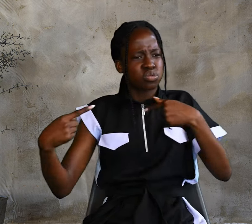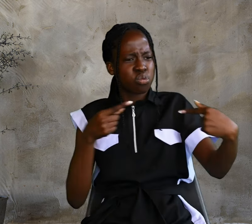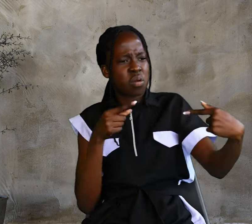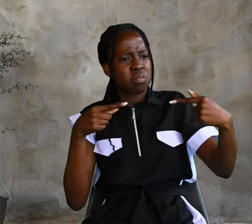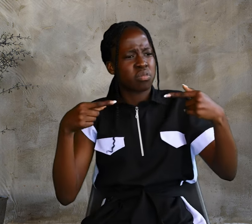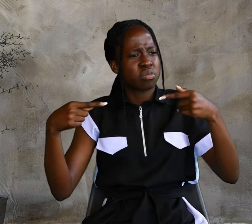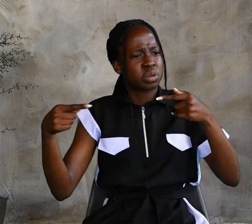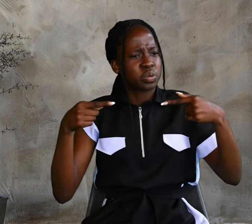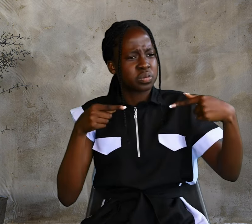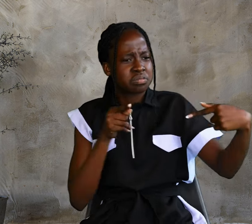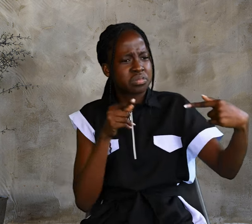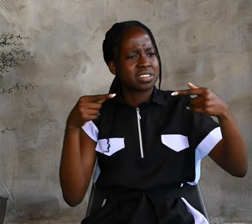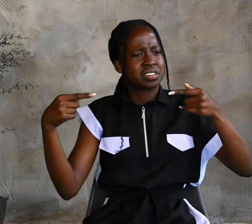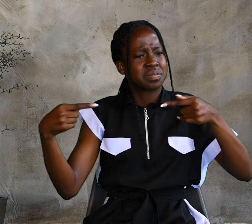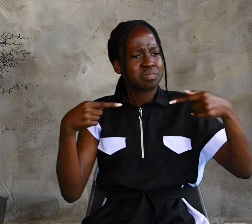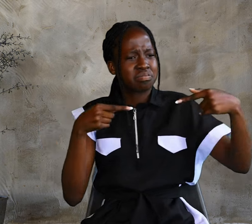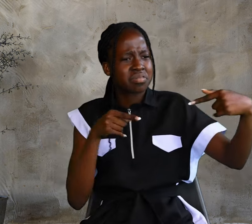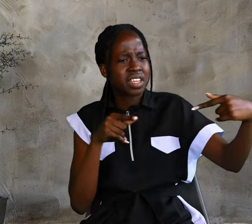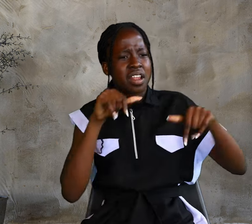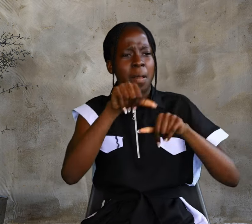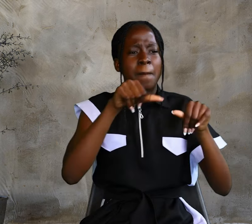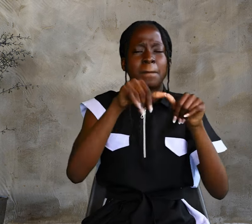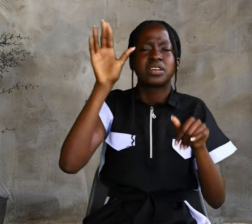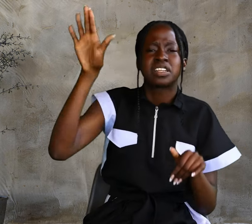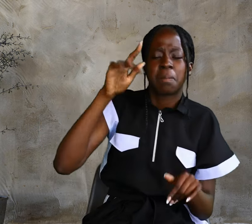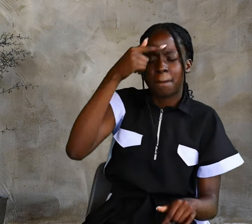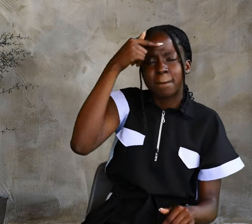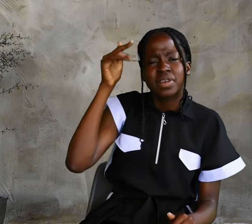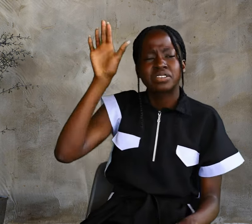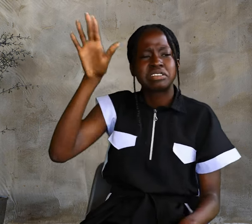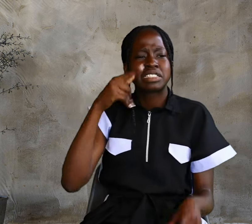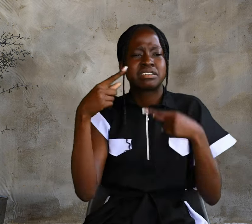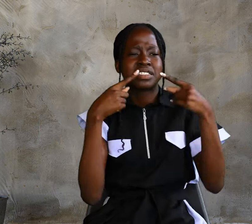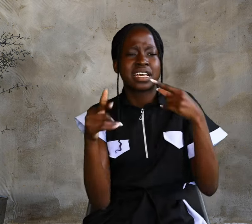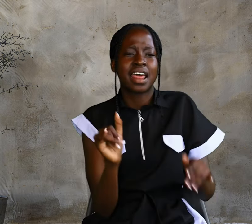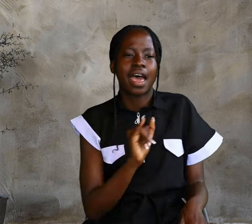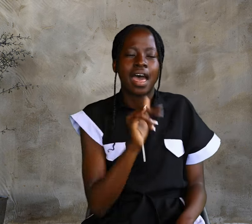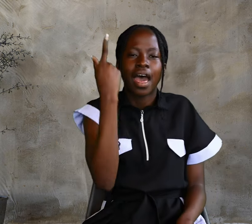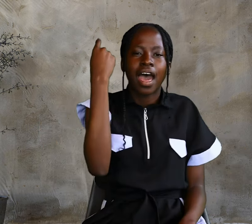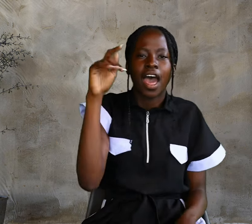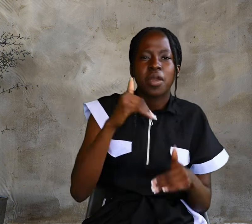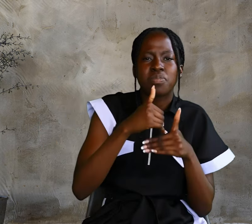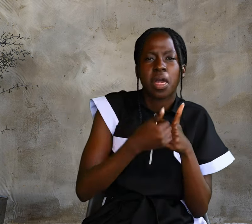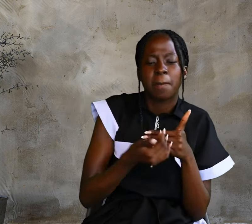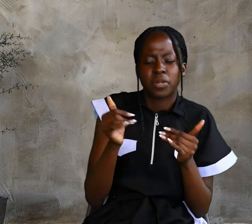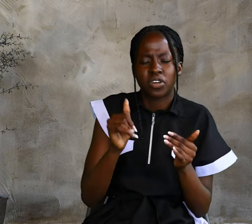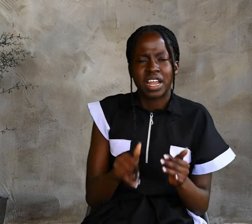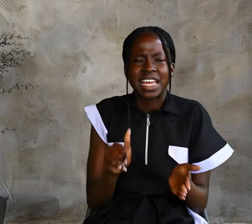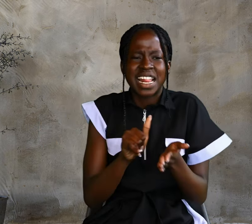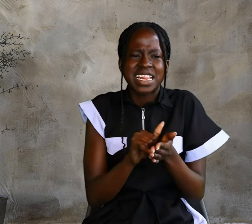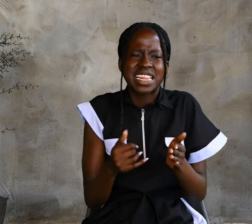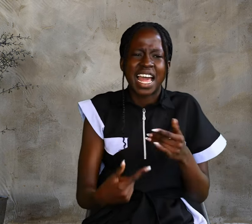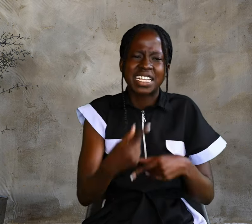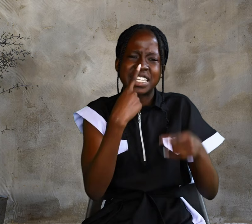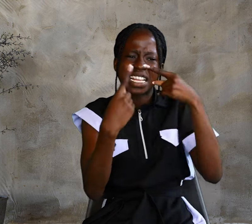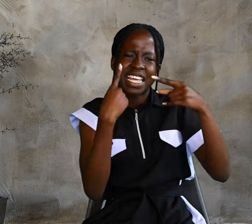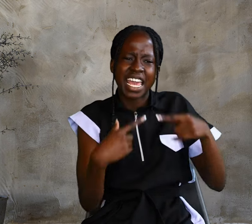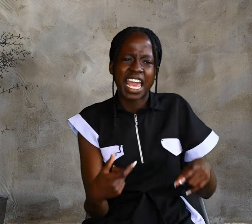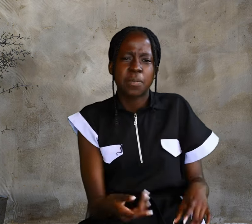the Jews there began to grumble about Him because He said, I am the bread that came